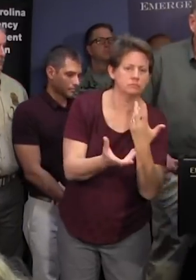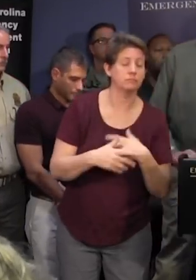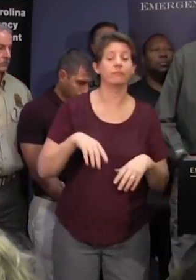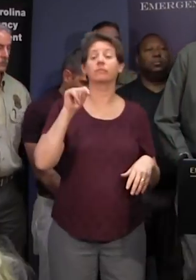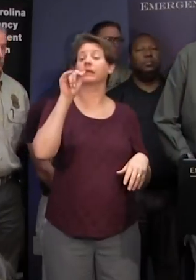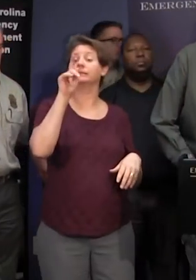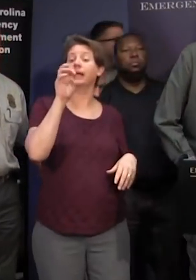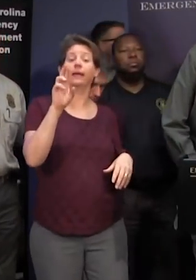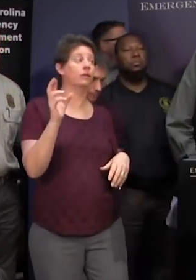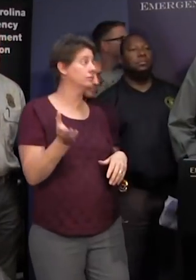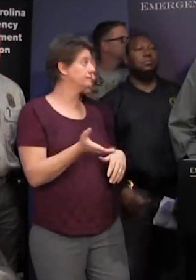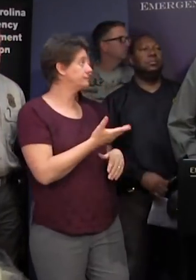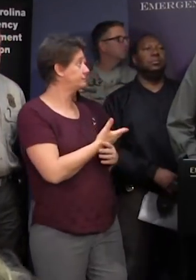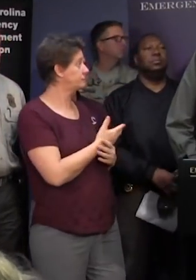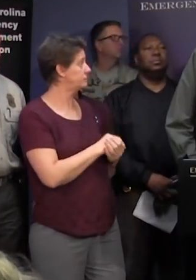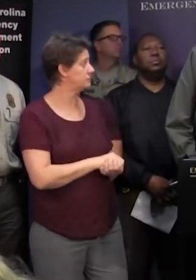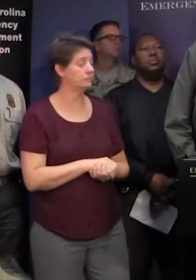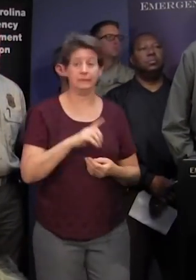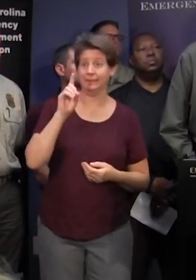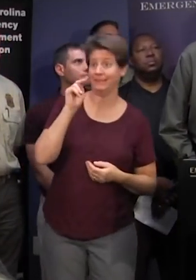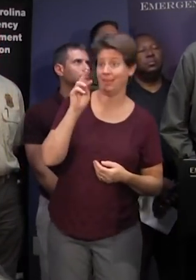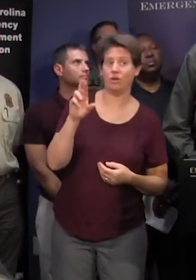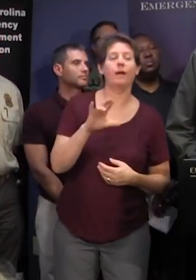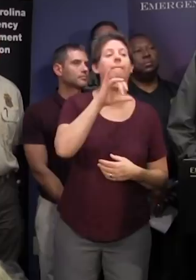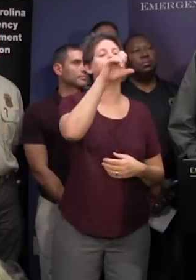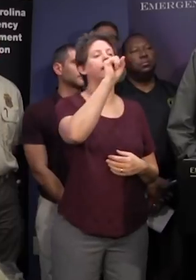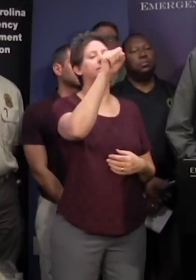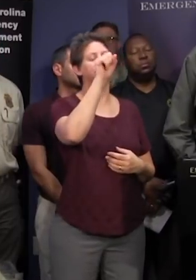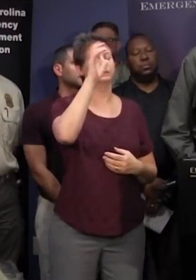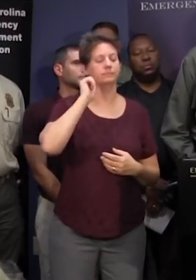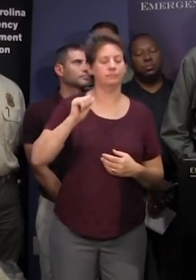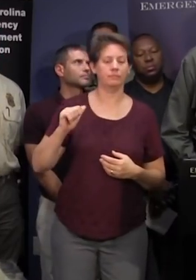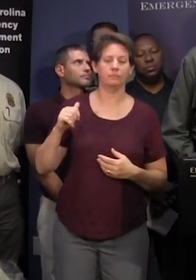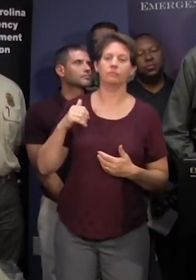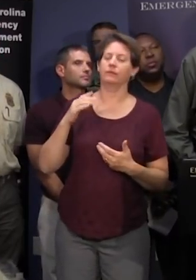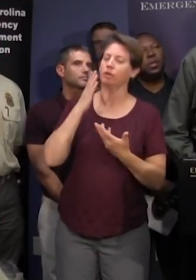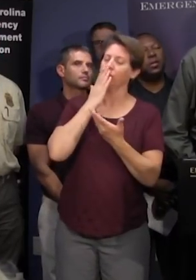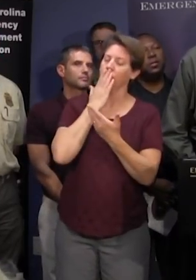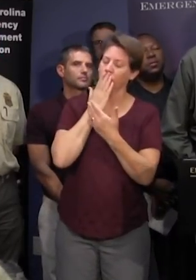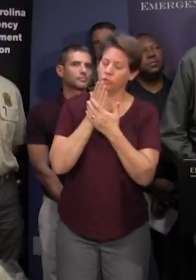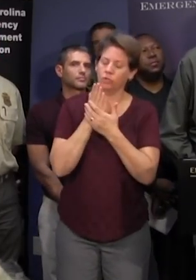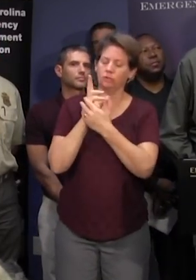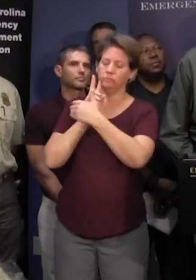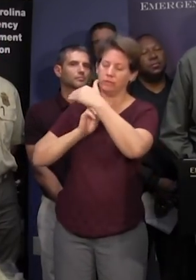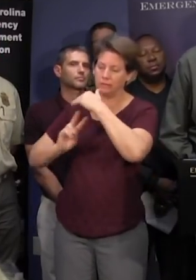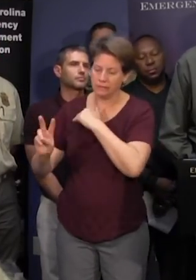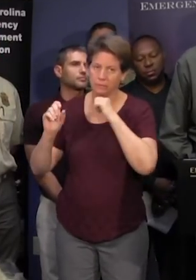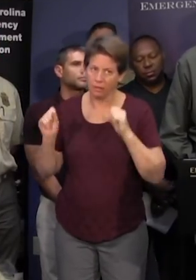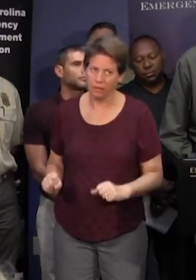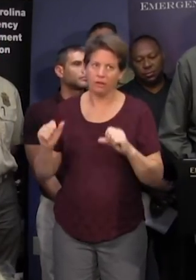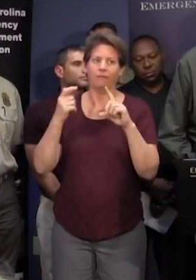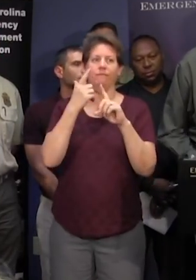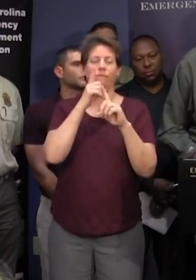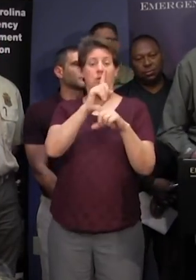alvin taylor department of natural resources yes sir we have we have a good model on the real-time rainfall out